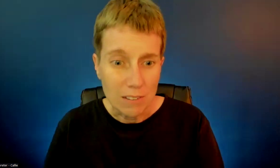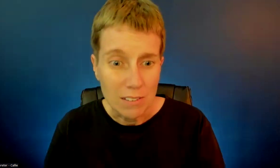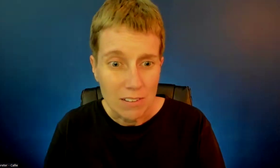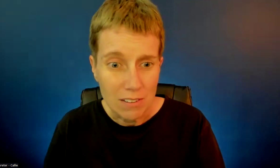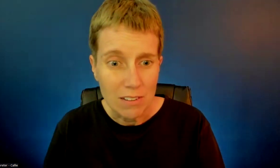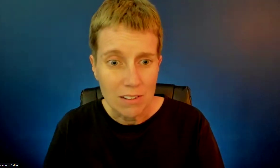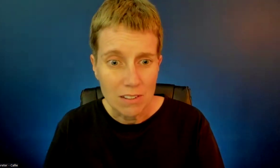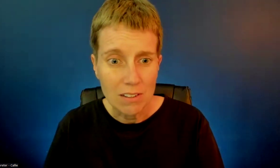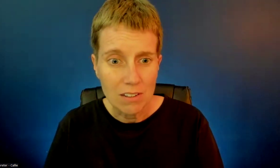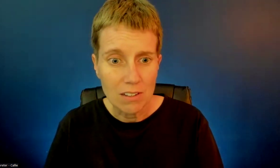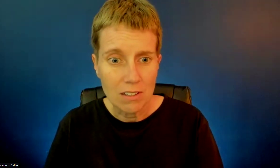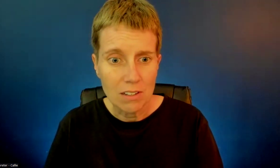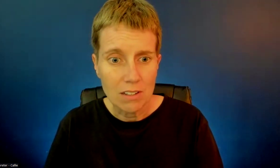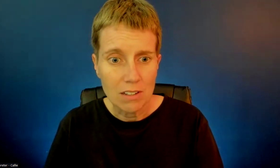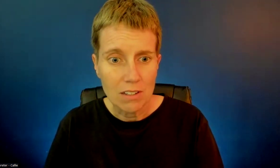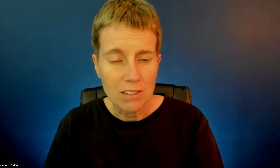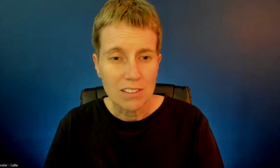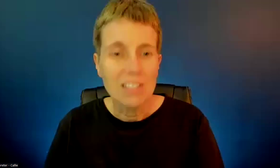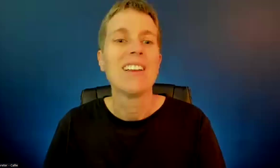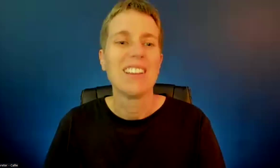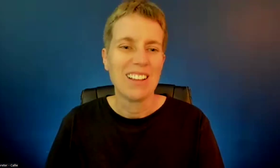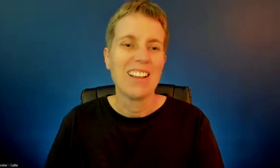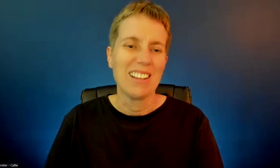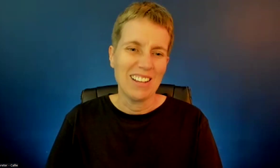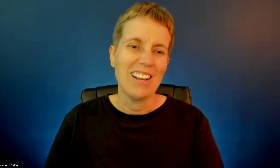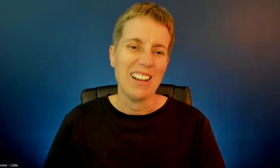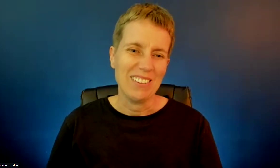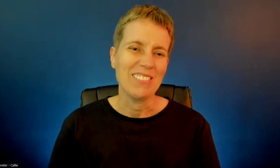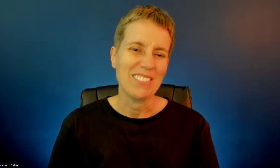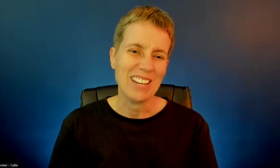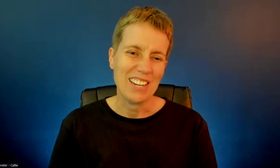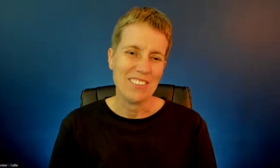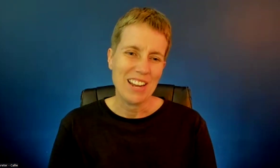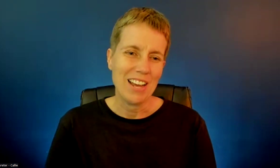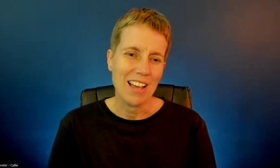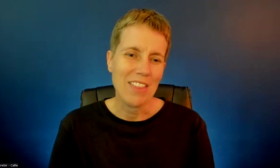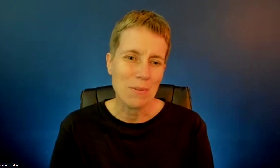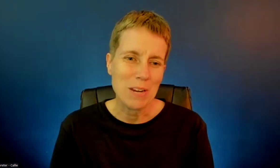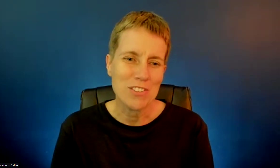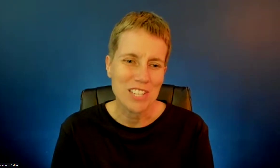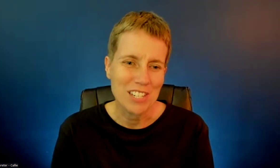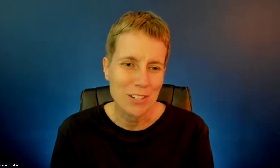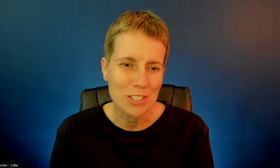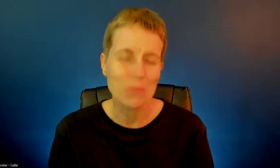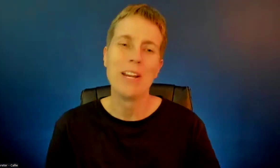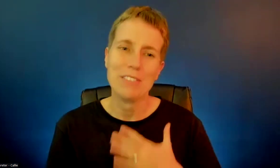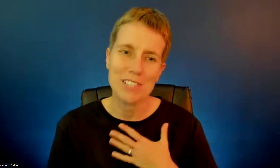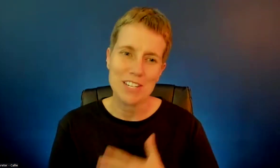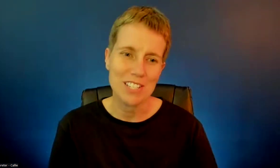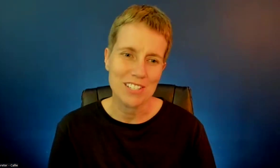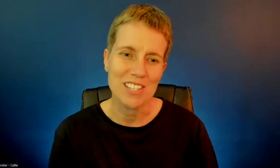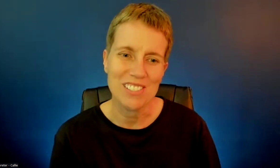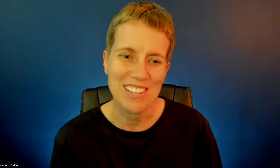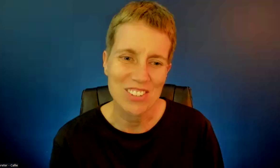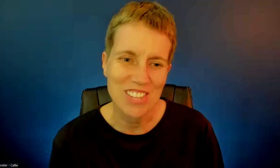I'd be glad to disseminate the information. Thank you. Oh, thank you. Yeah, that would be interesting to go to. We have a